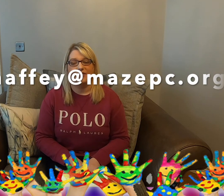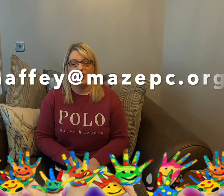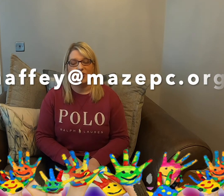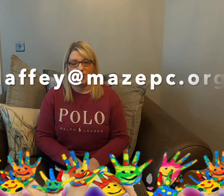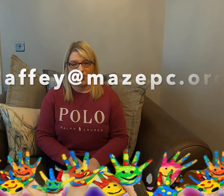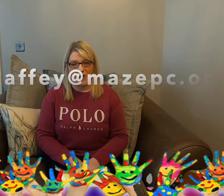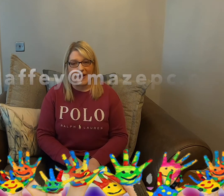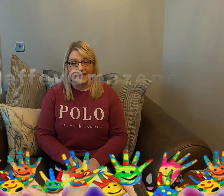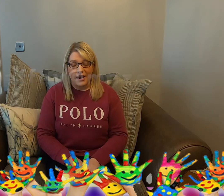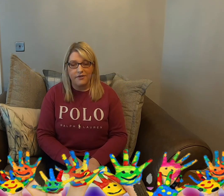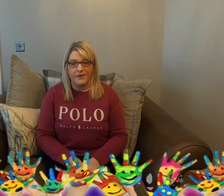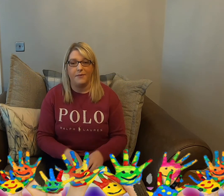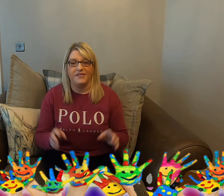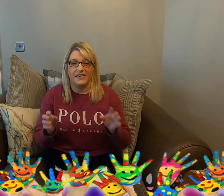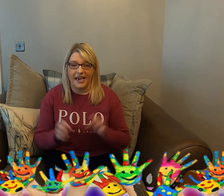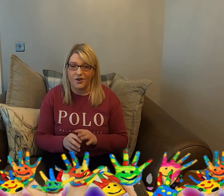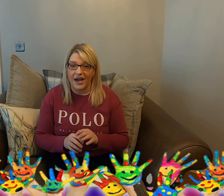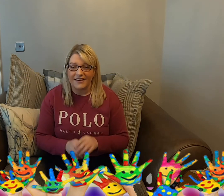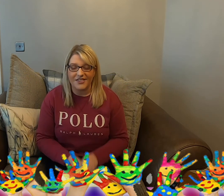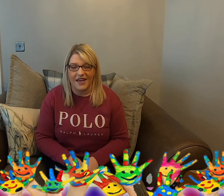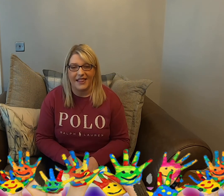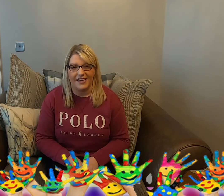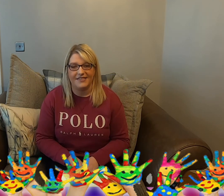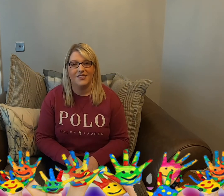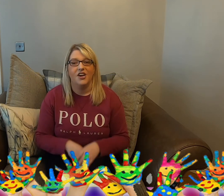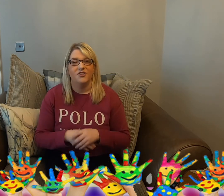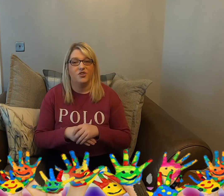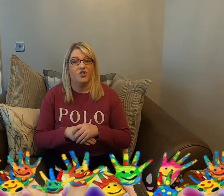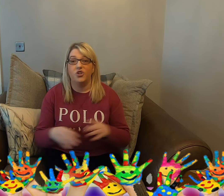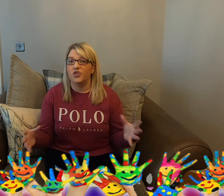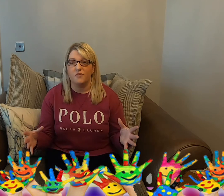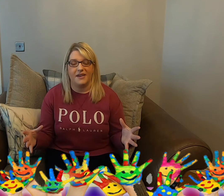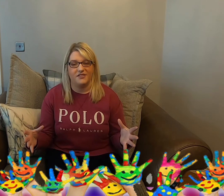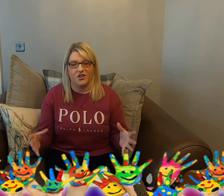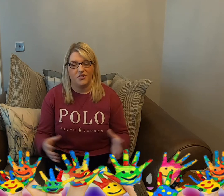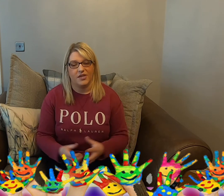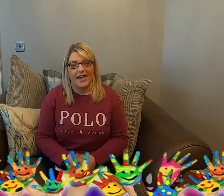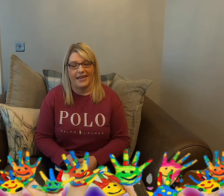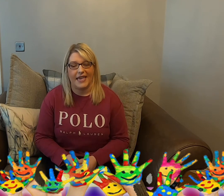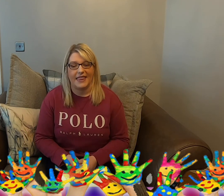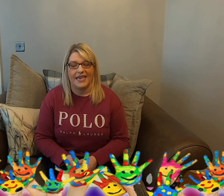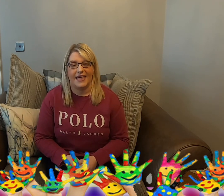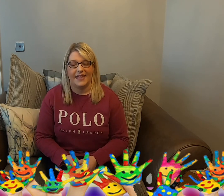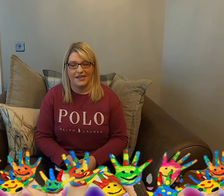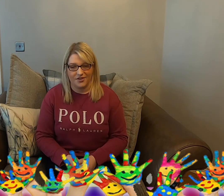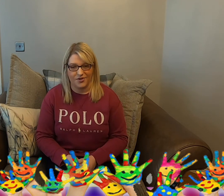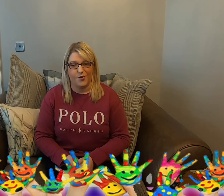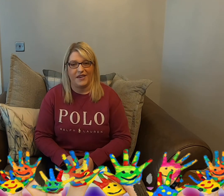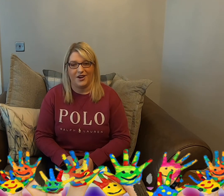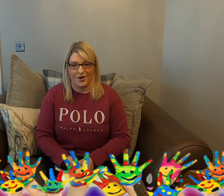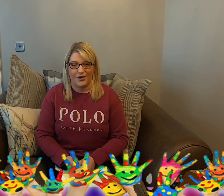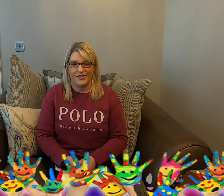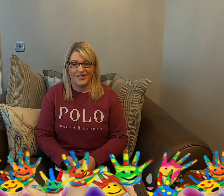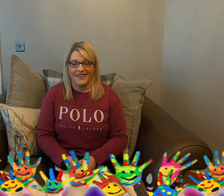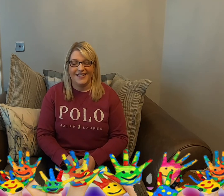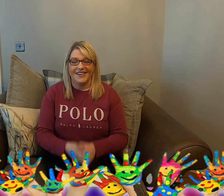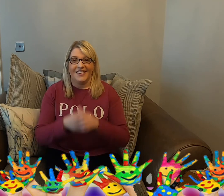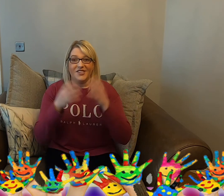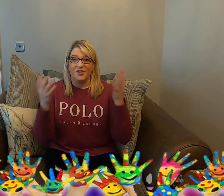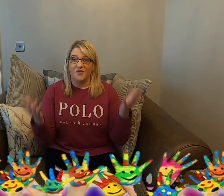.org and I will be able to get you added to that list so that you don't miss out on anything that is going out. So the